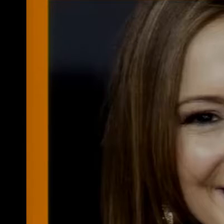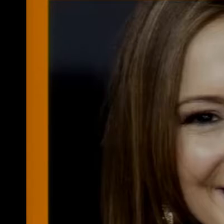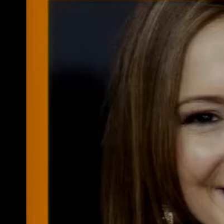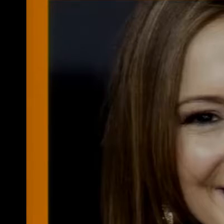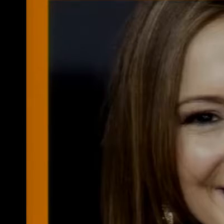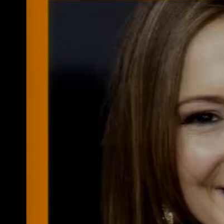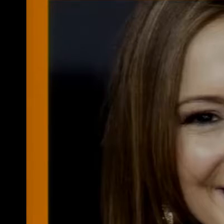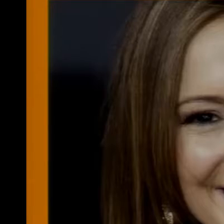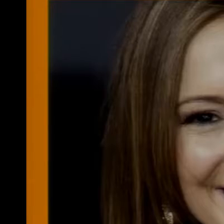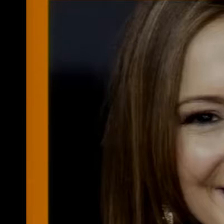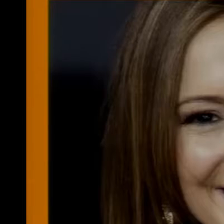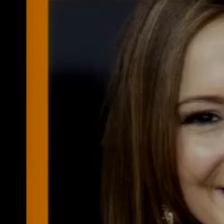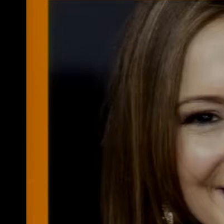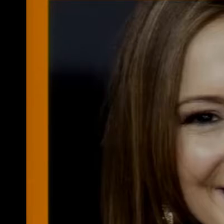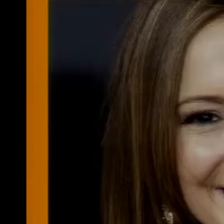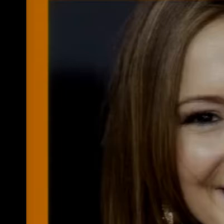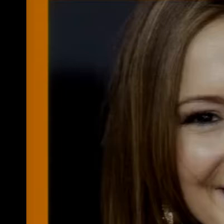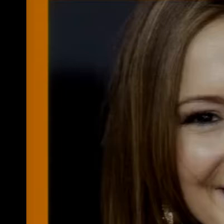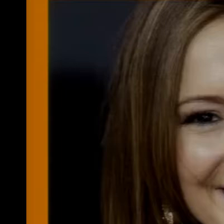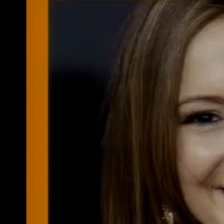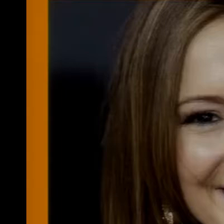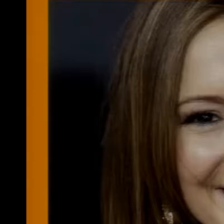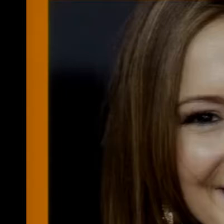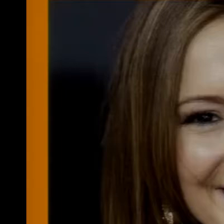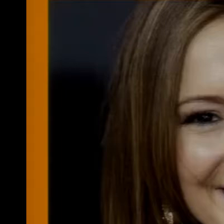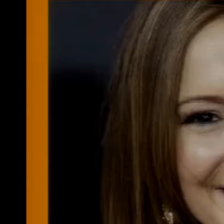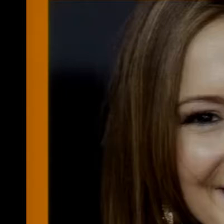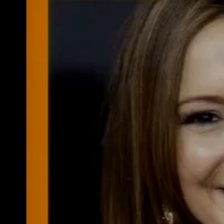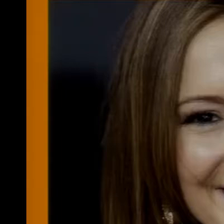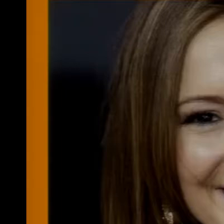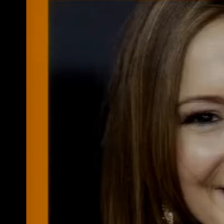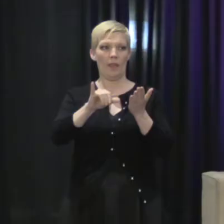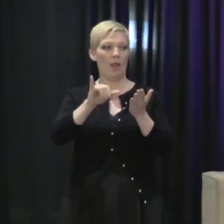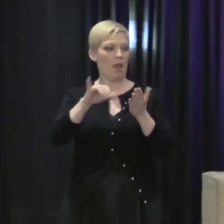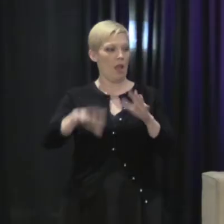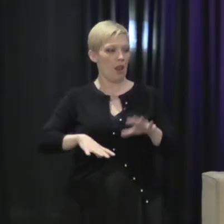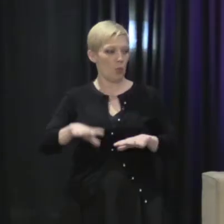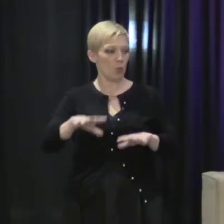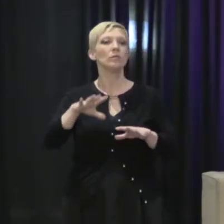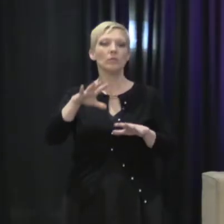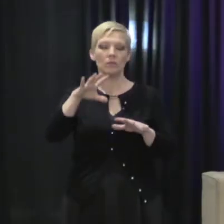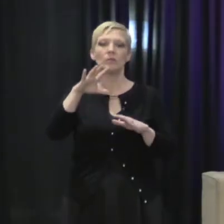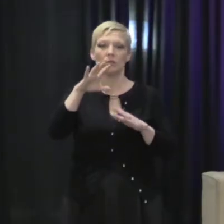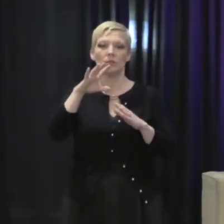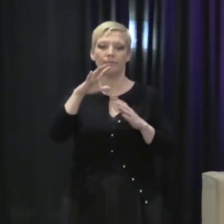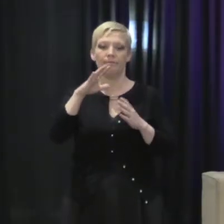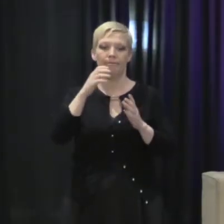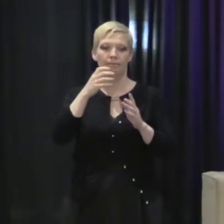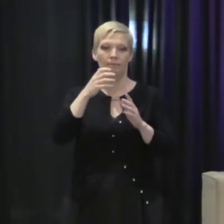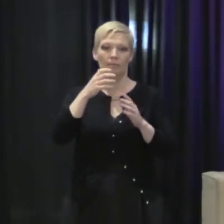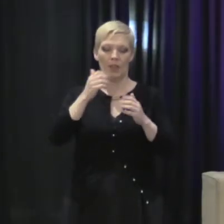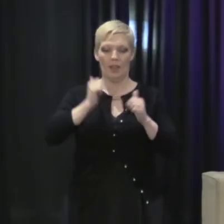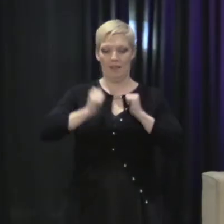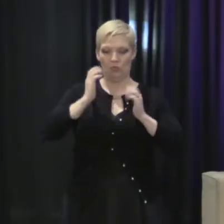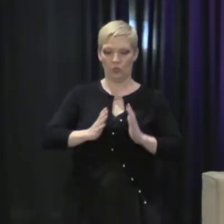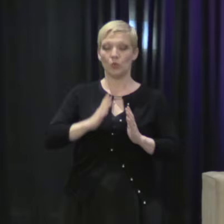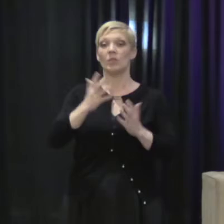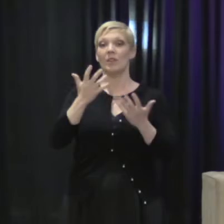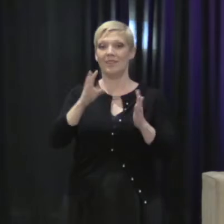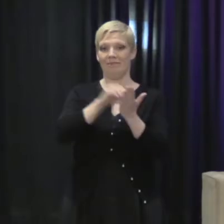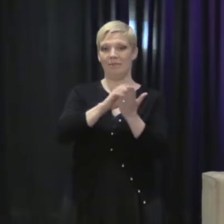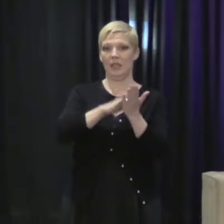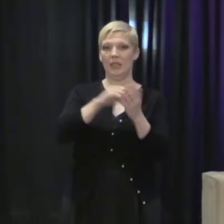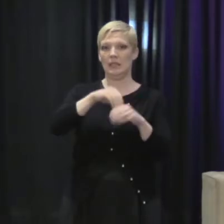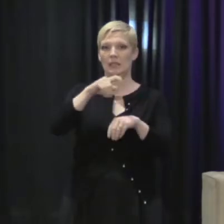by migrant farm workers in an open letter to these Hollywood actresses that was featured in Time Magazine last